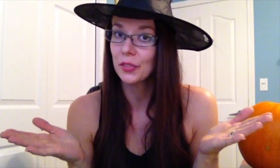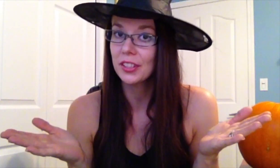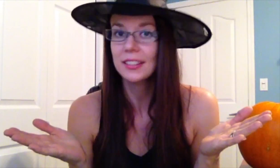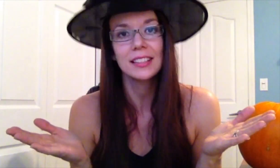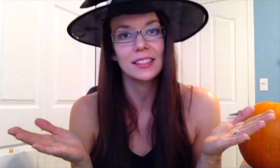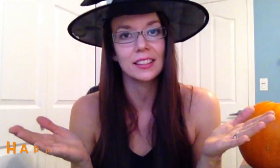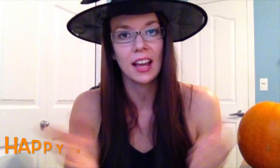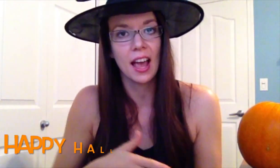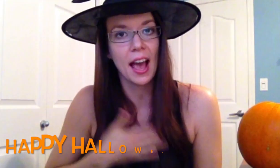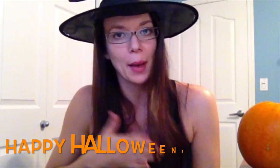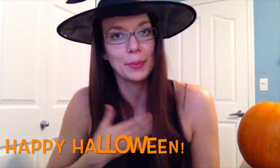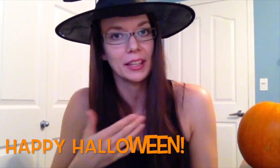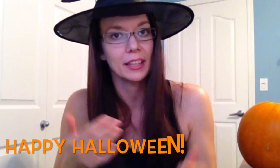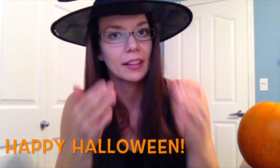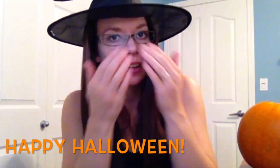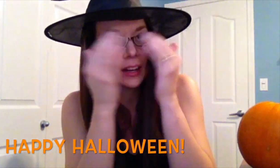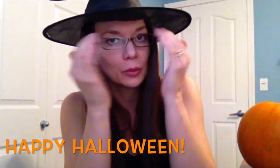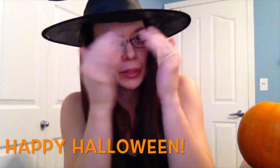for this lesson. Happy Halloween.